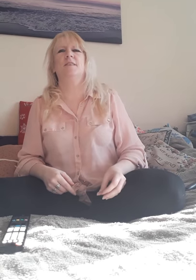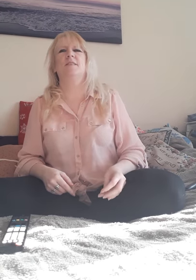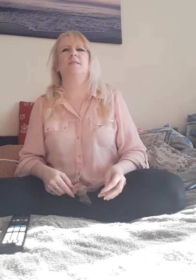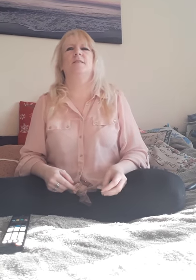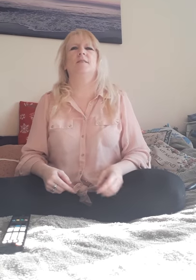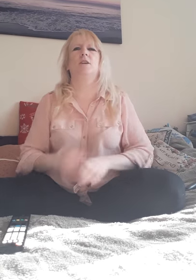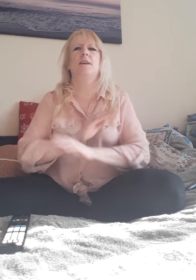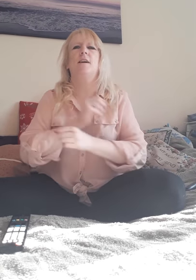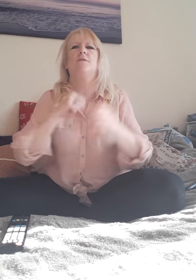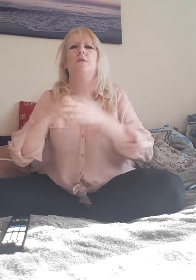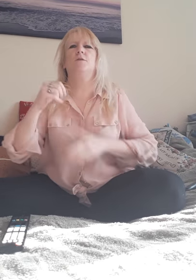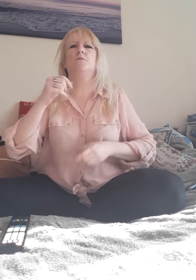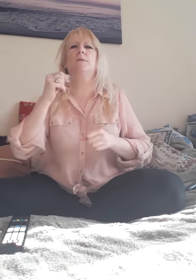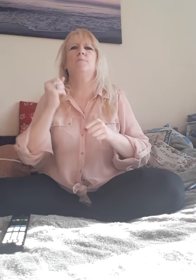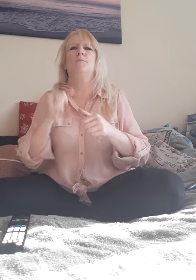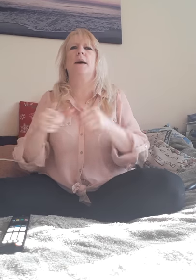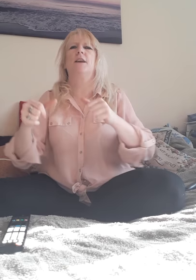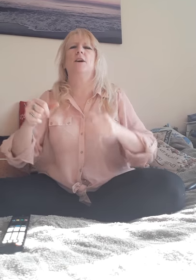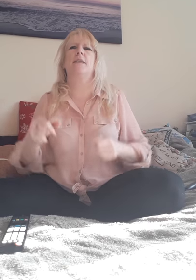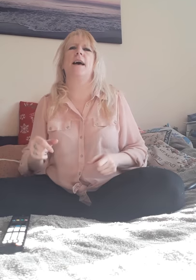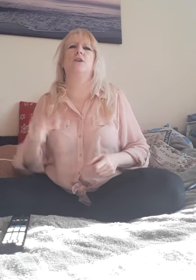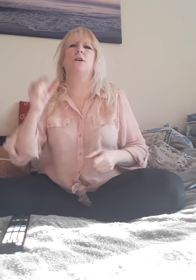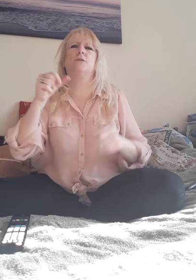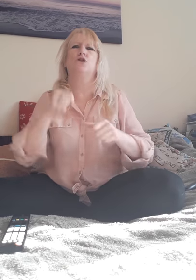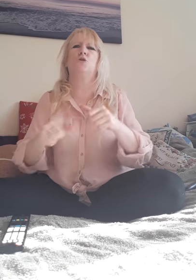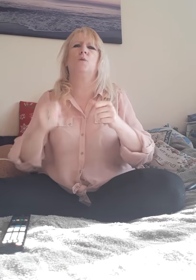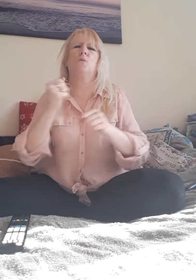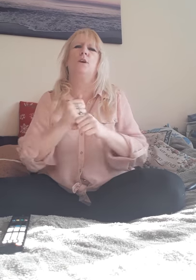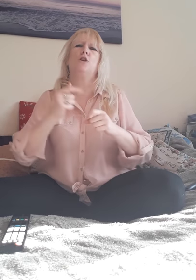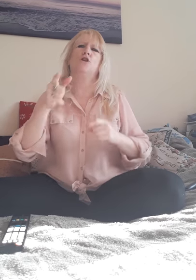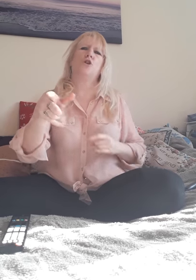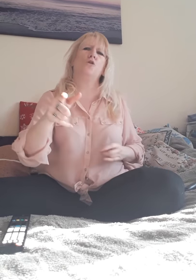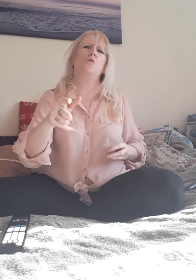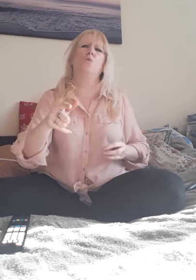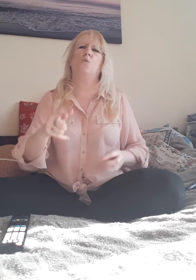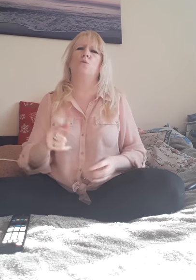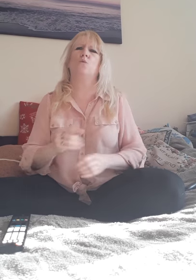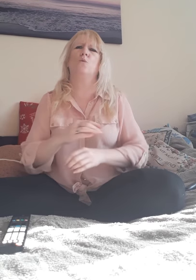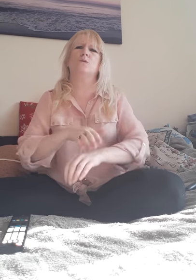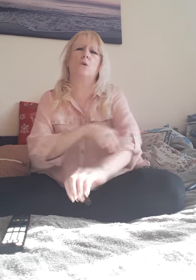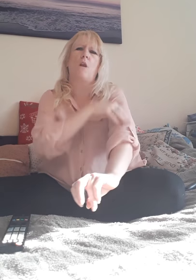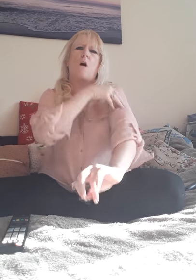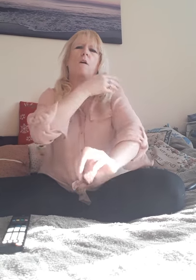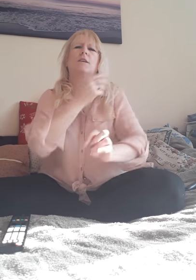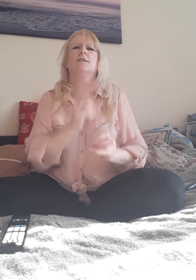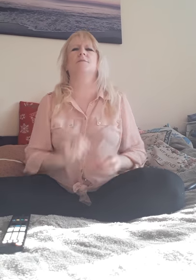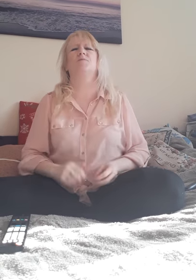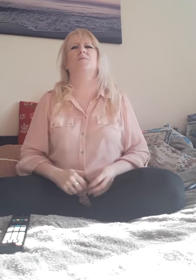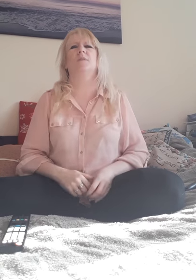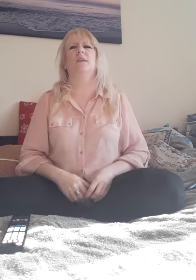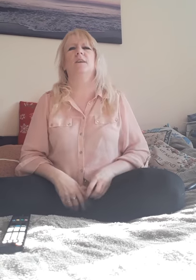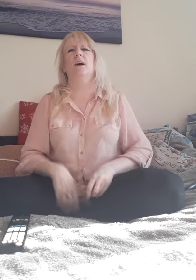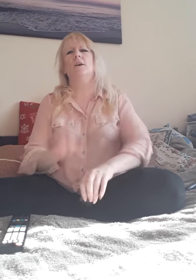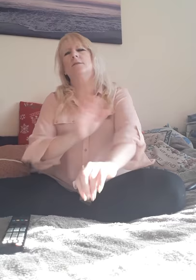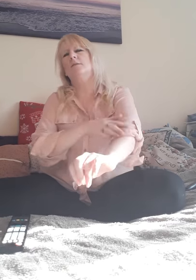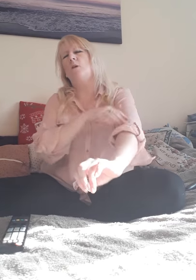Oh, I won't do anything for love, for love. Oh,